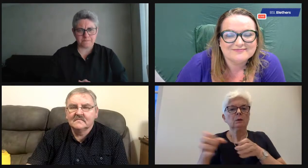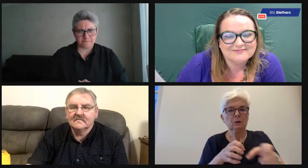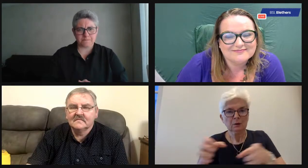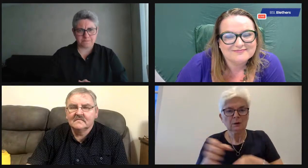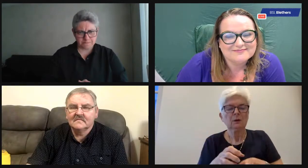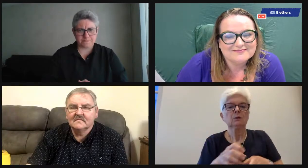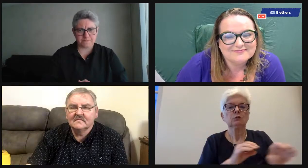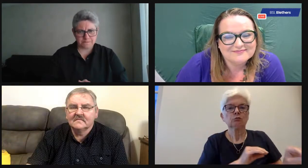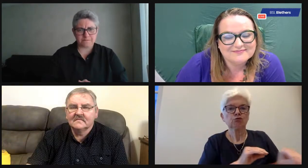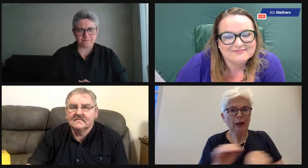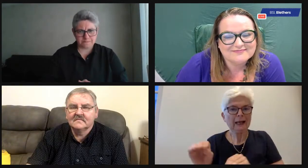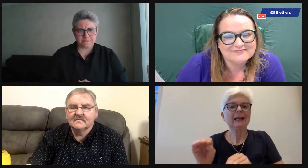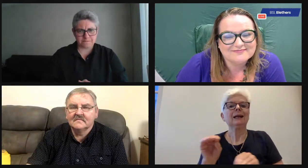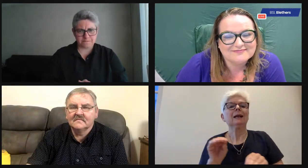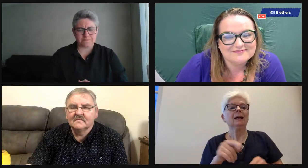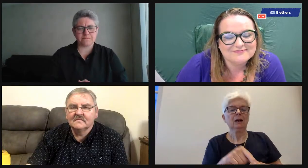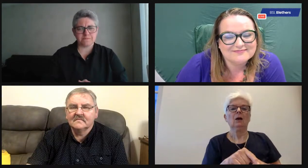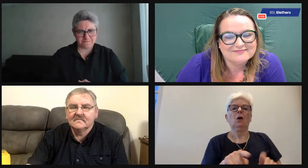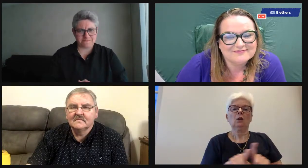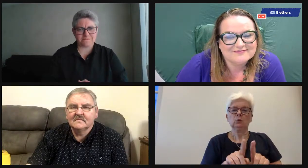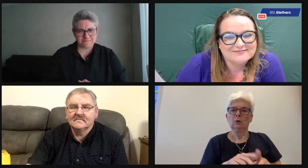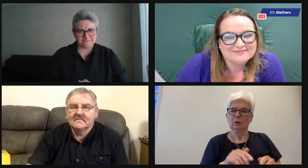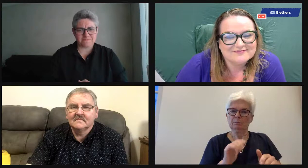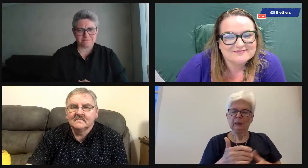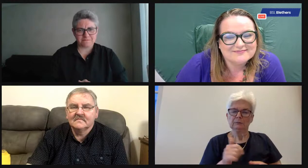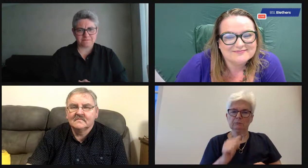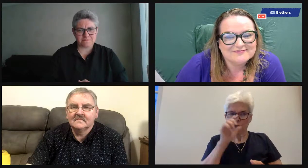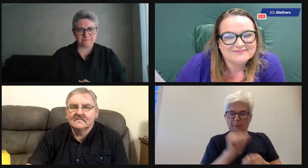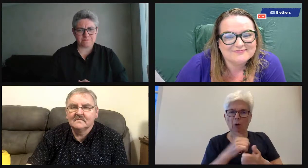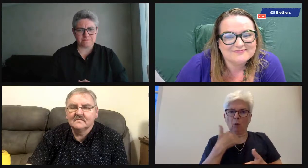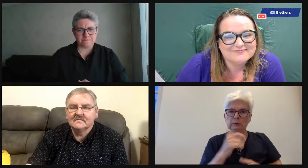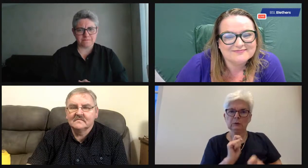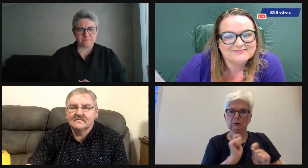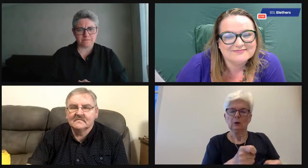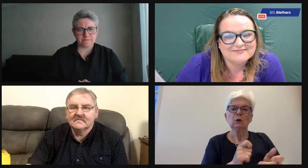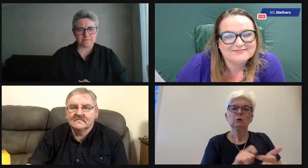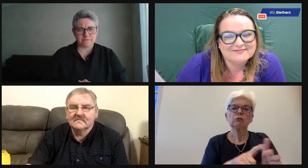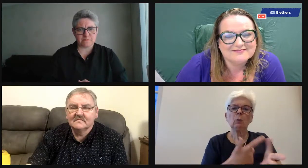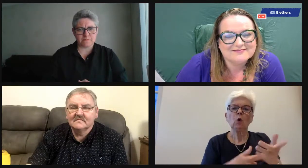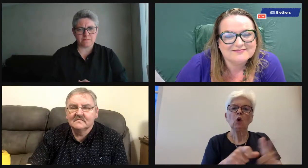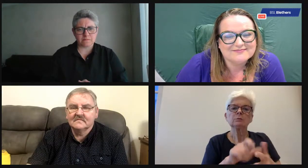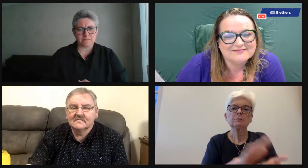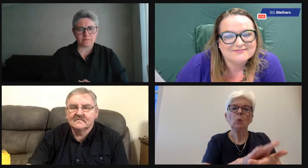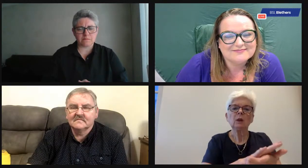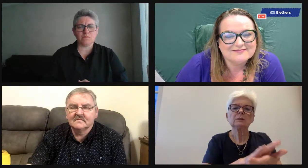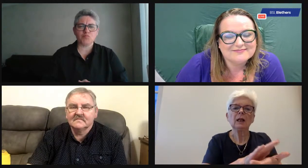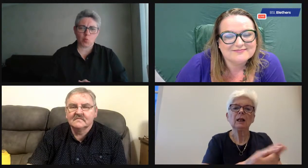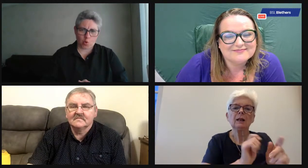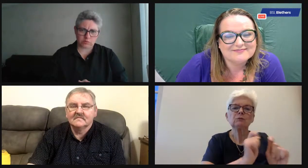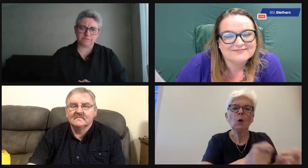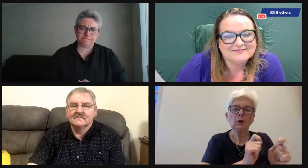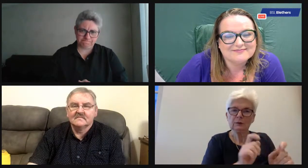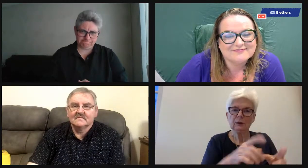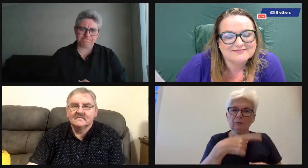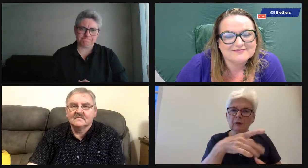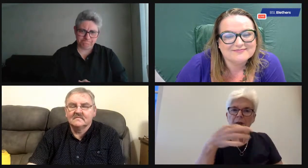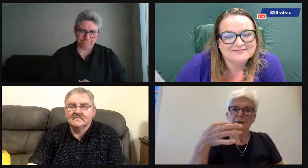And we had a volunteer handbook and we brought people in and we trained them. And I remember we always had a